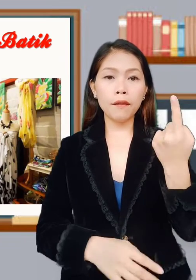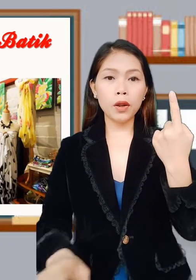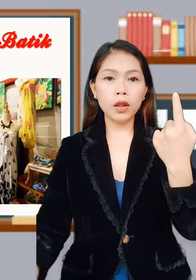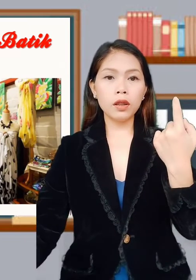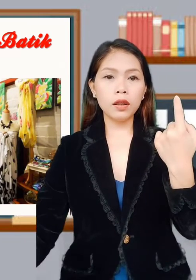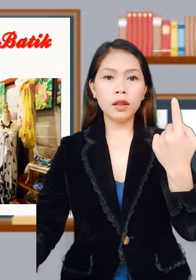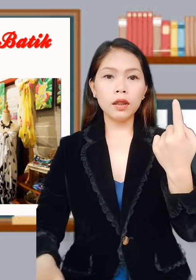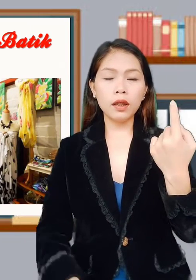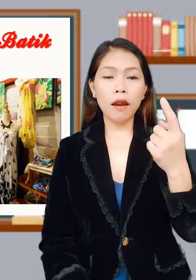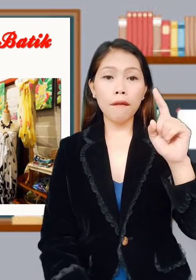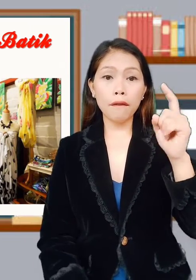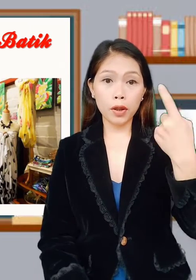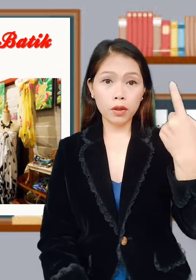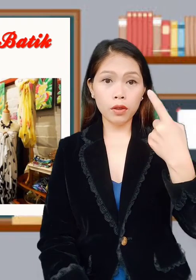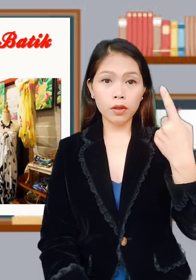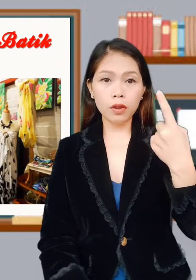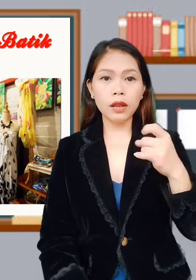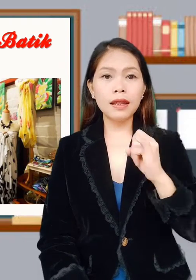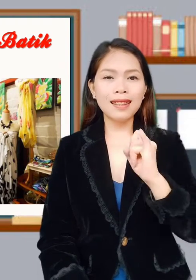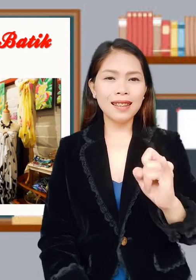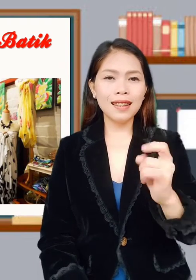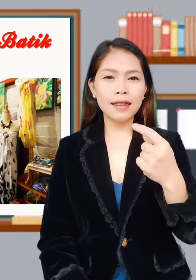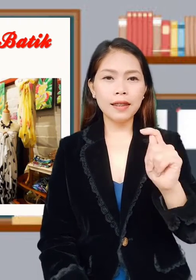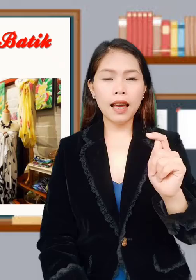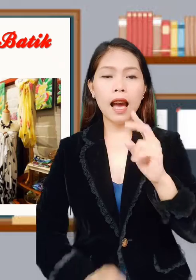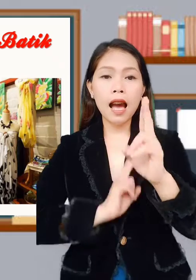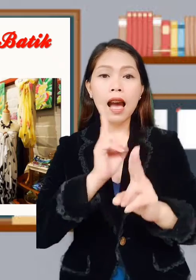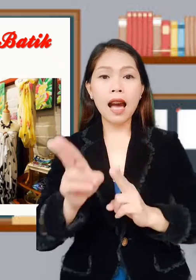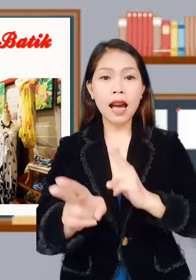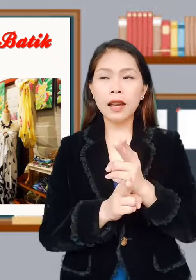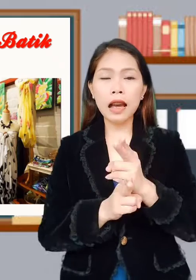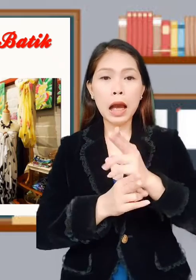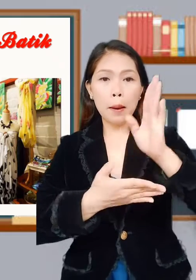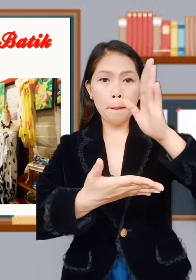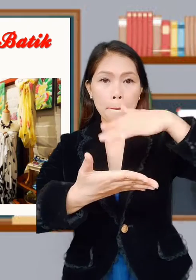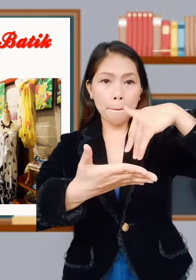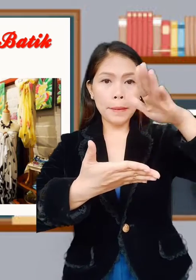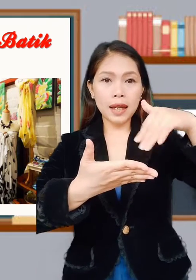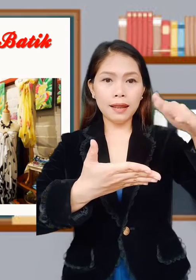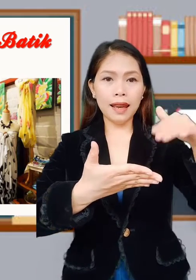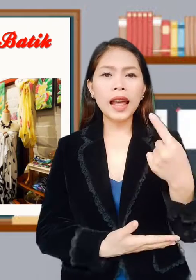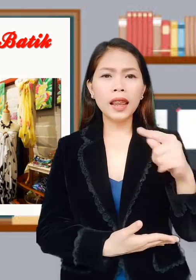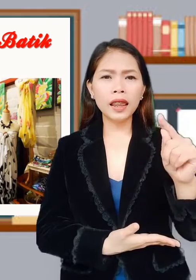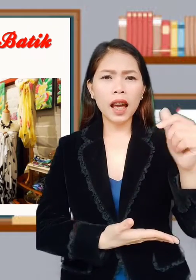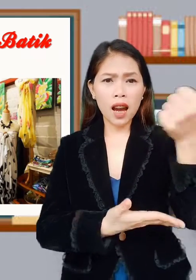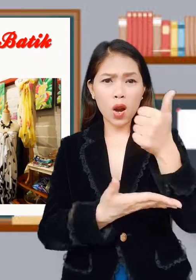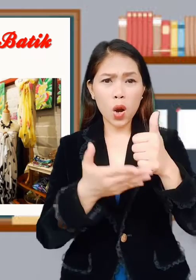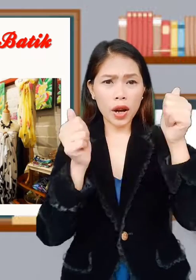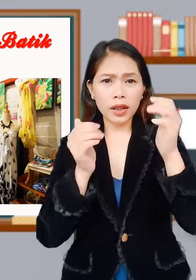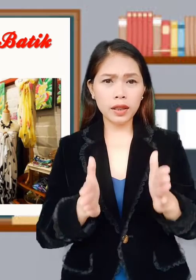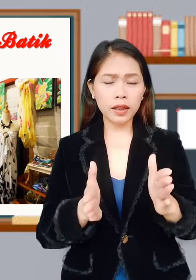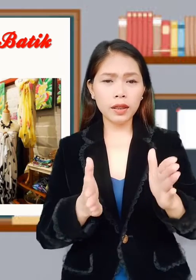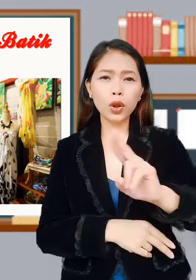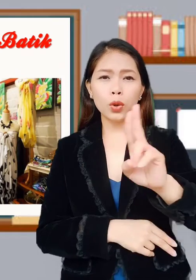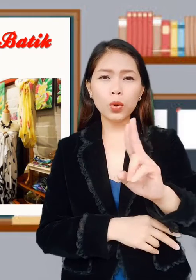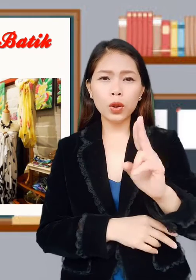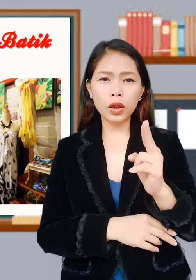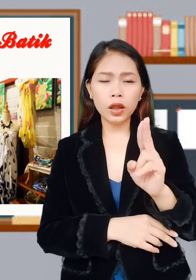First, the hand-painted. The artist uses the counting,